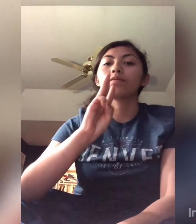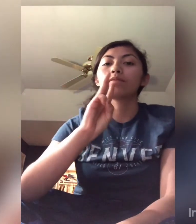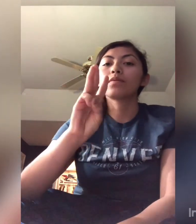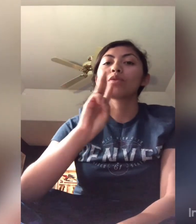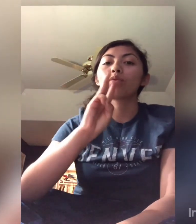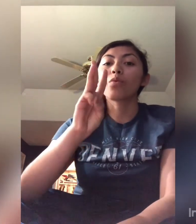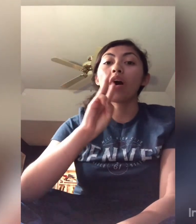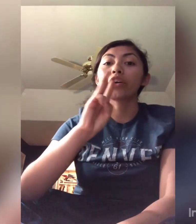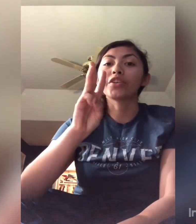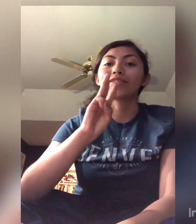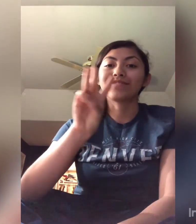Water.